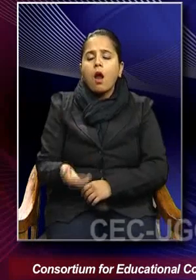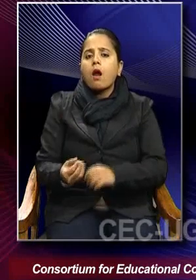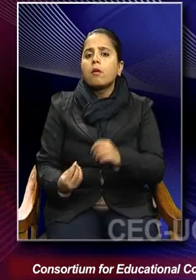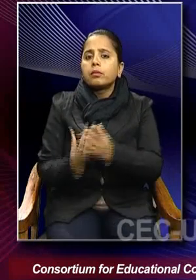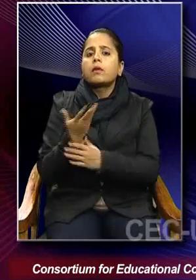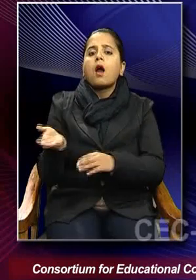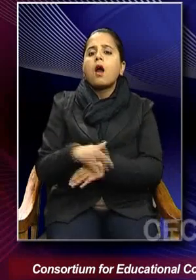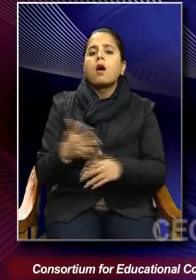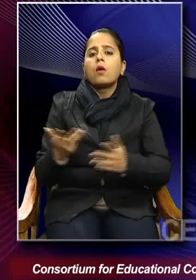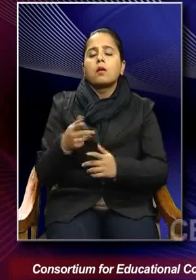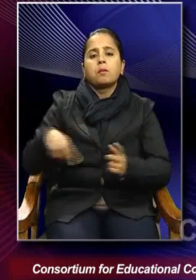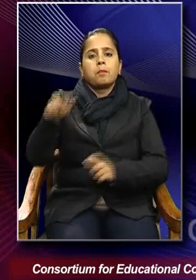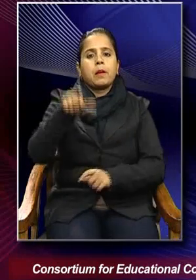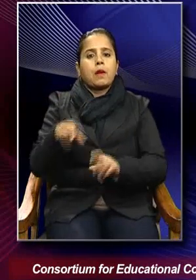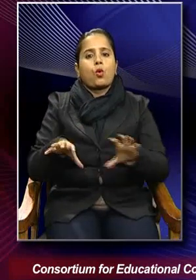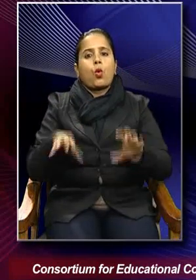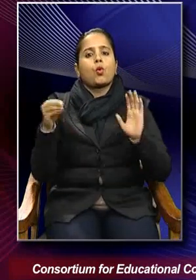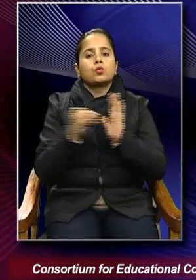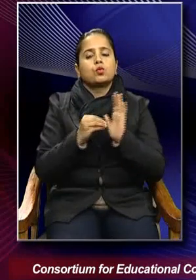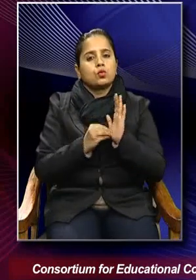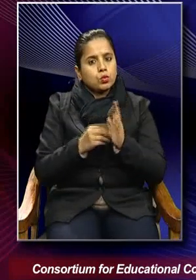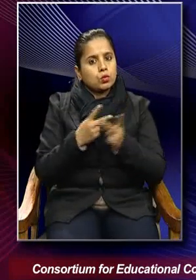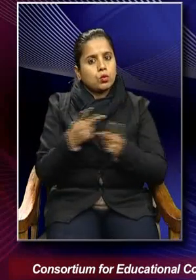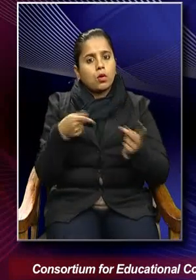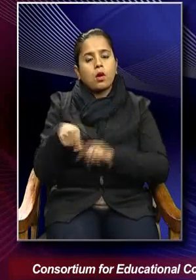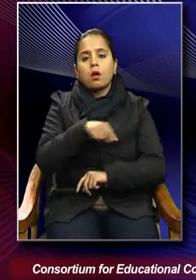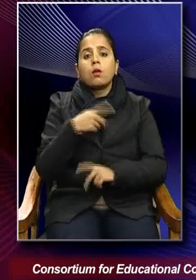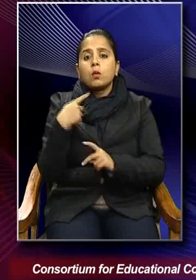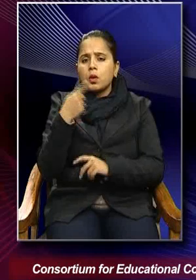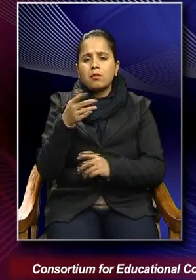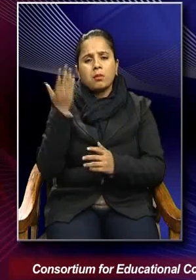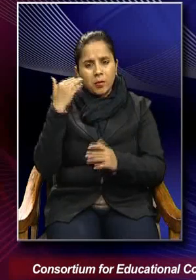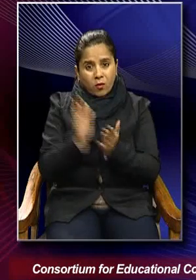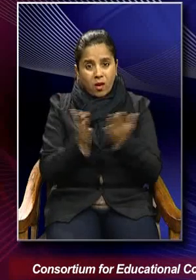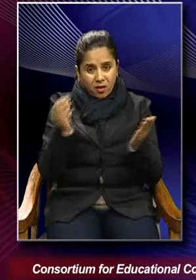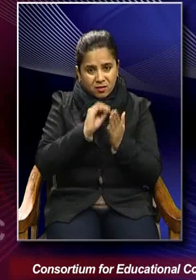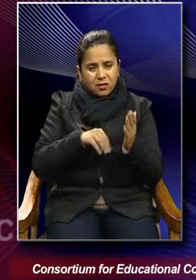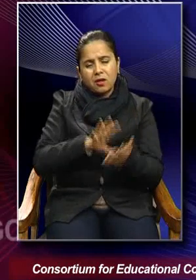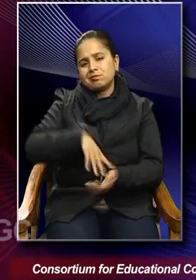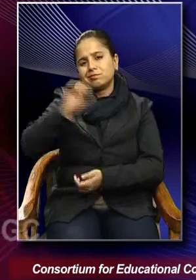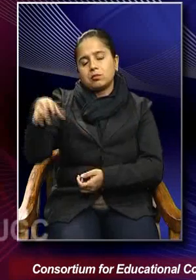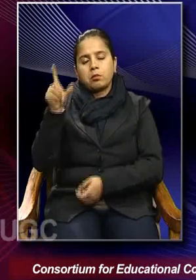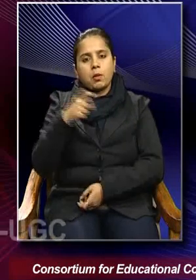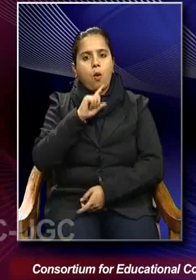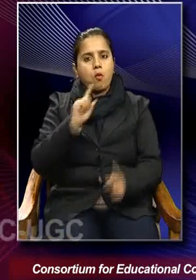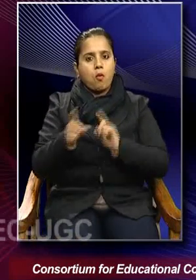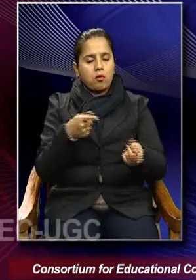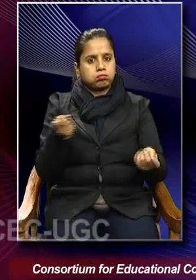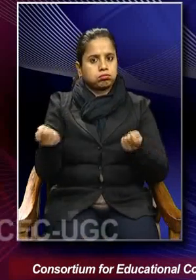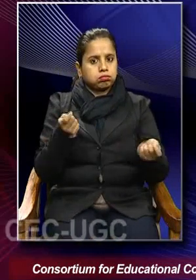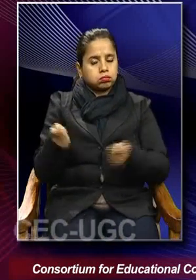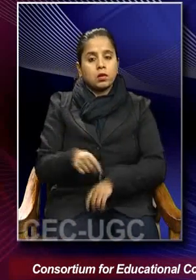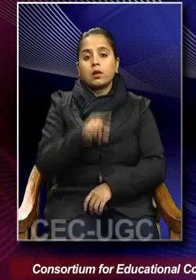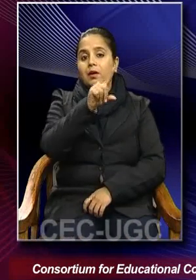the mandated constitutions that is thrown out of the window in dictatorial regimes. And in